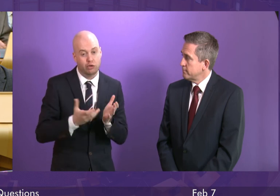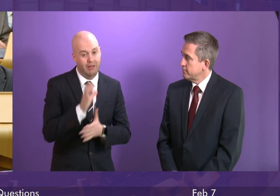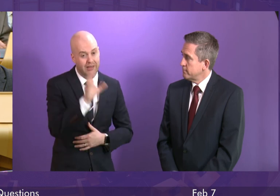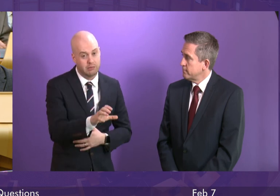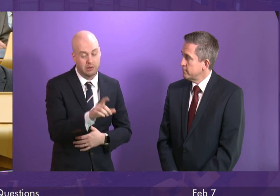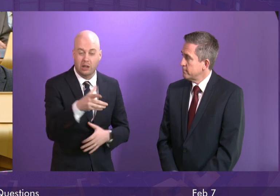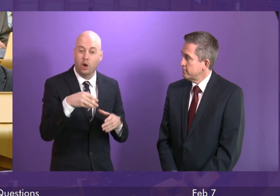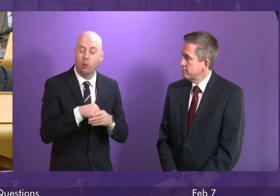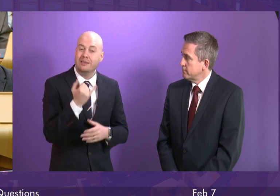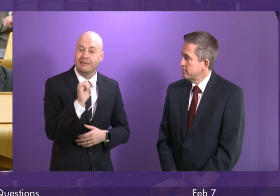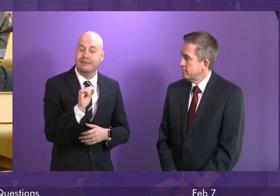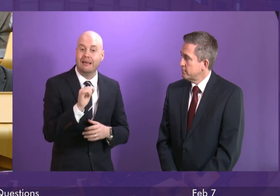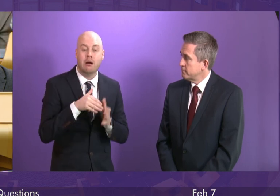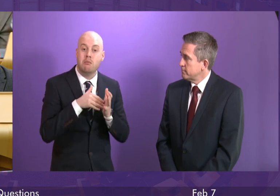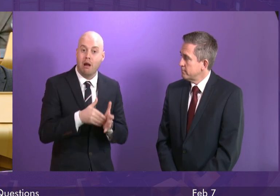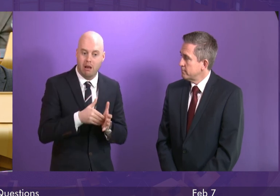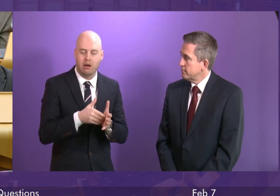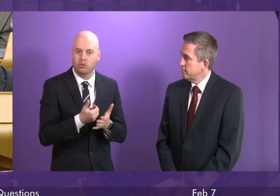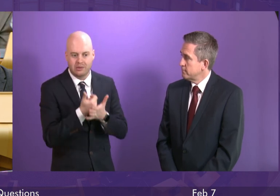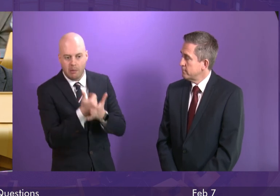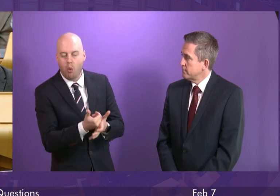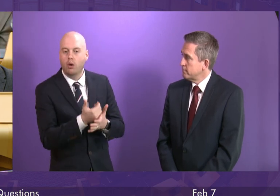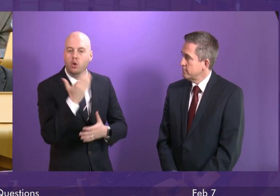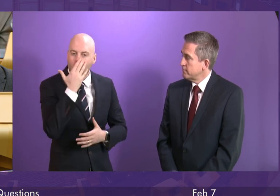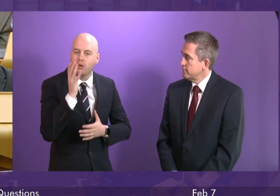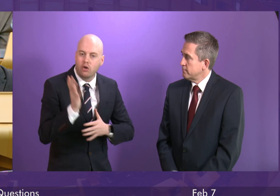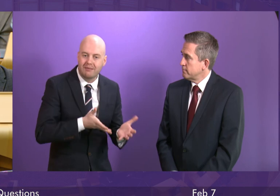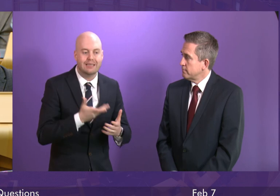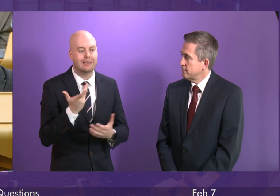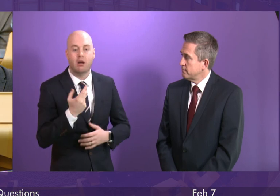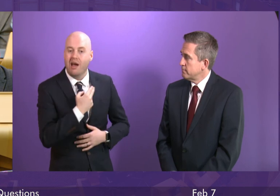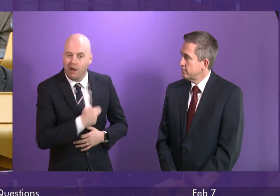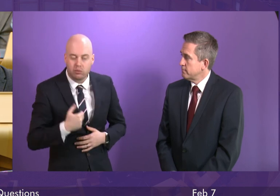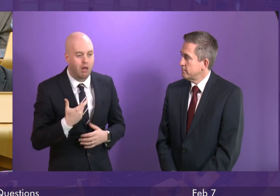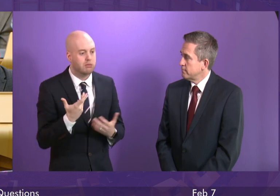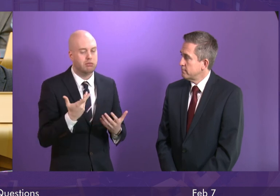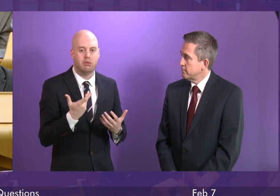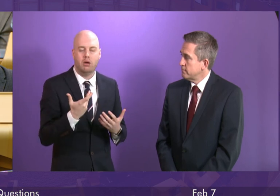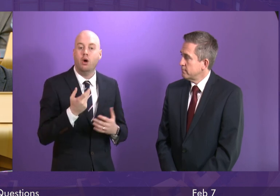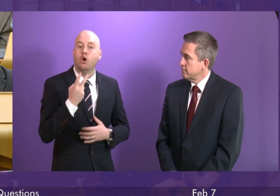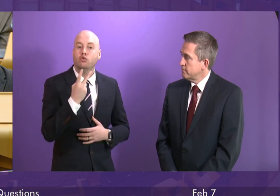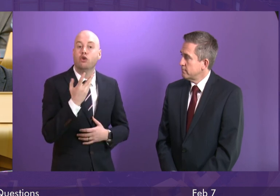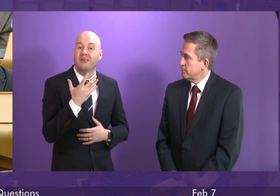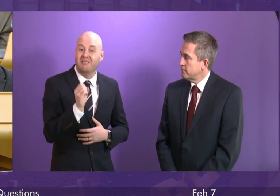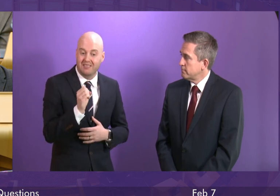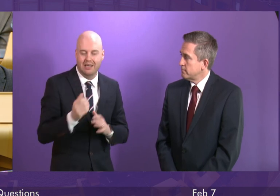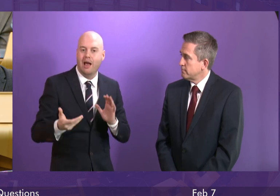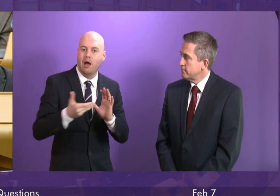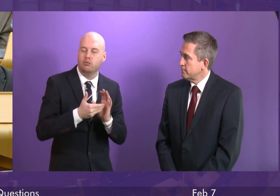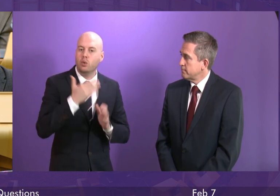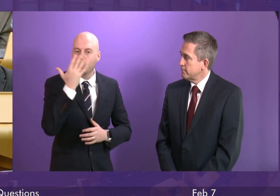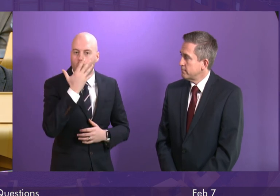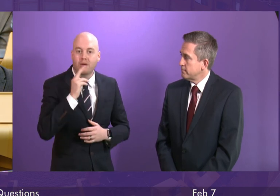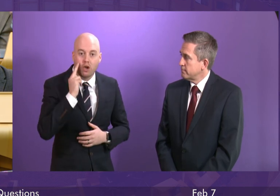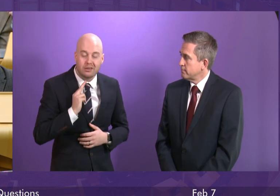additional school counselling services supporting 350 counsellors around £20 million for 250 additional school nurses and